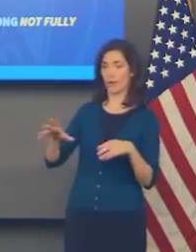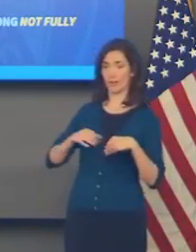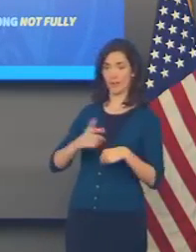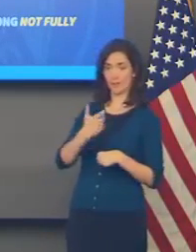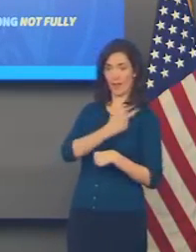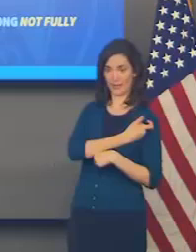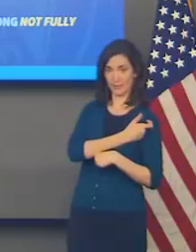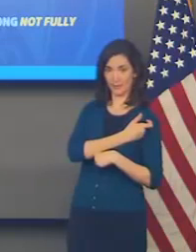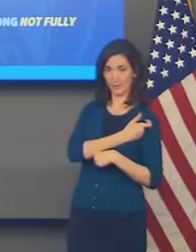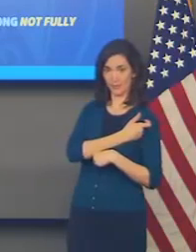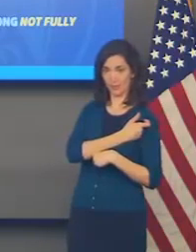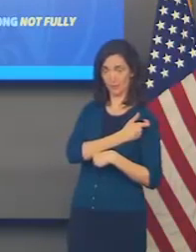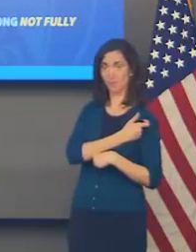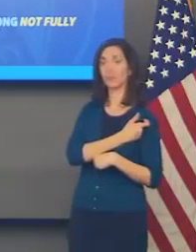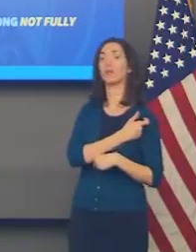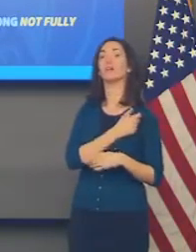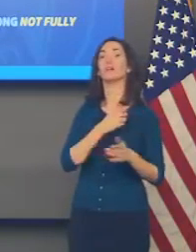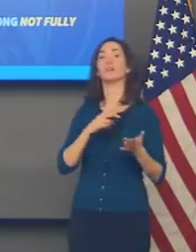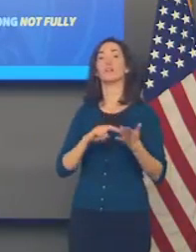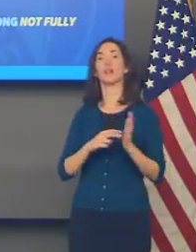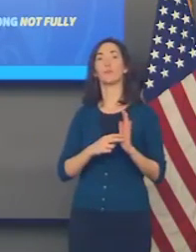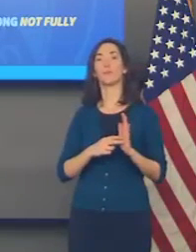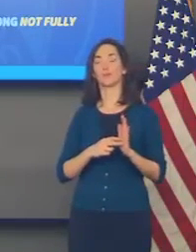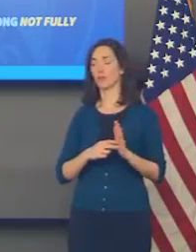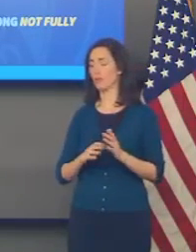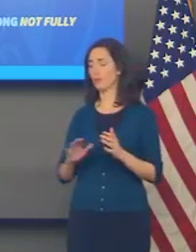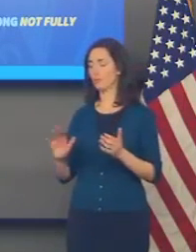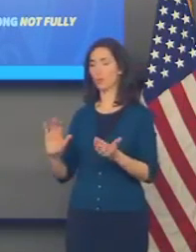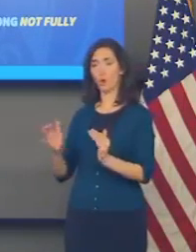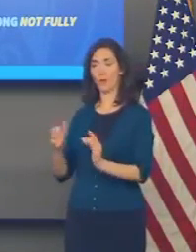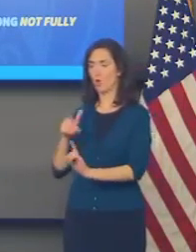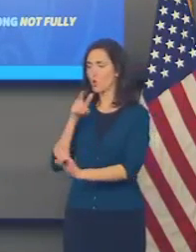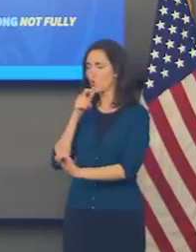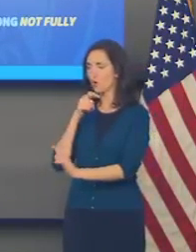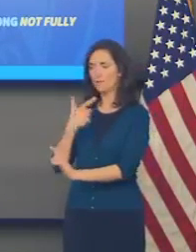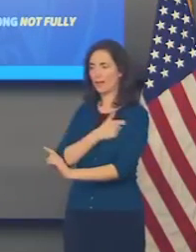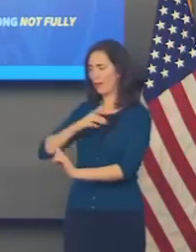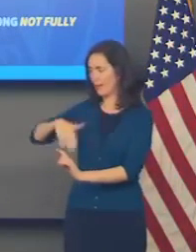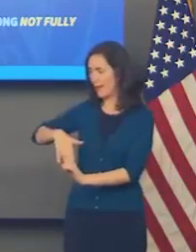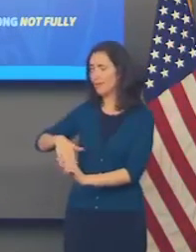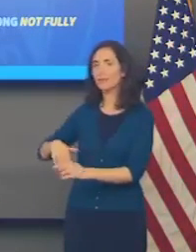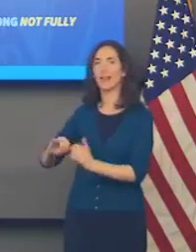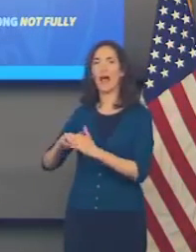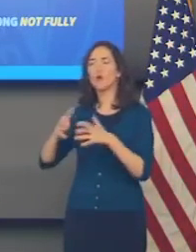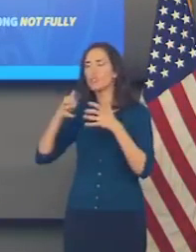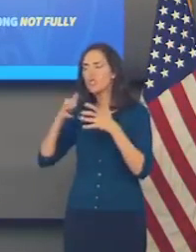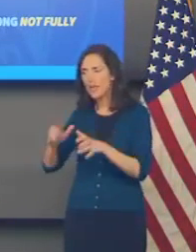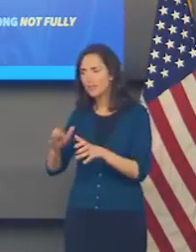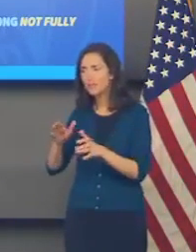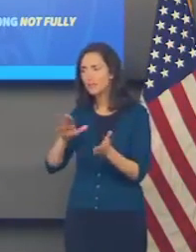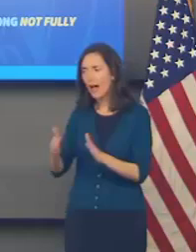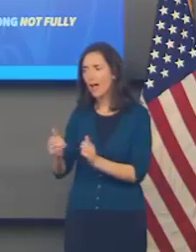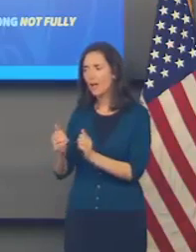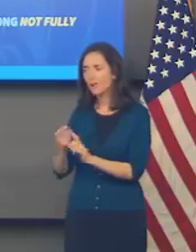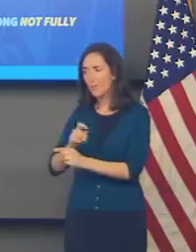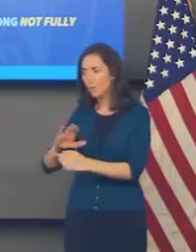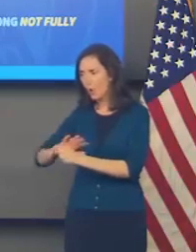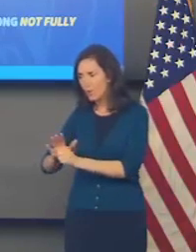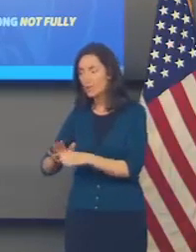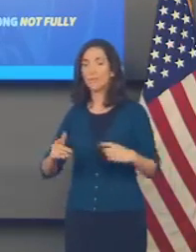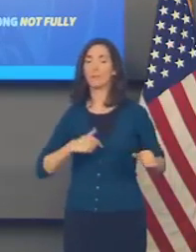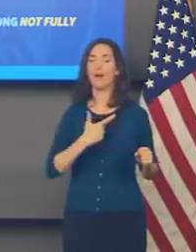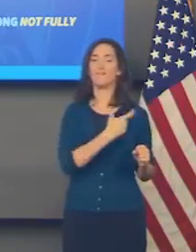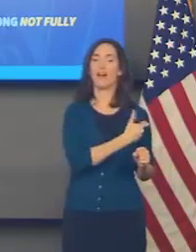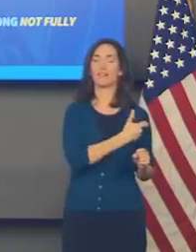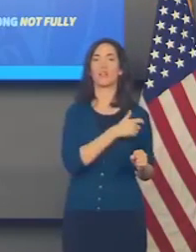have a 25-time reduction in your likelihood of dying from COVID, a 25-time